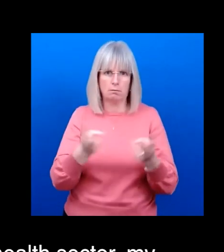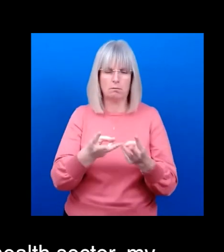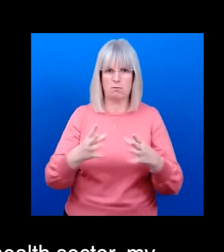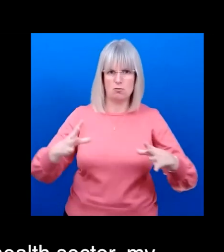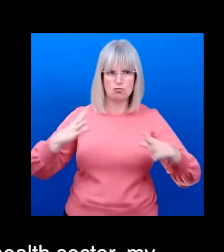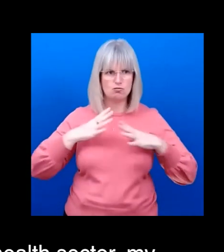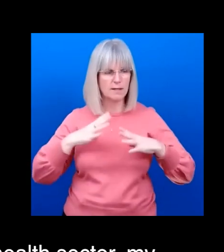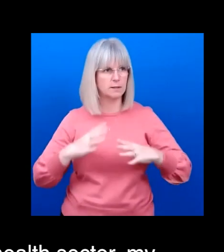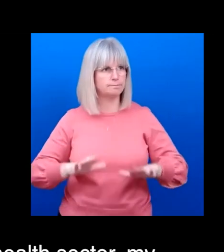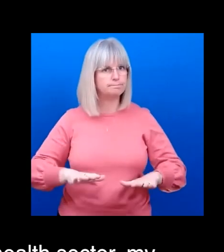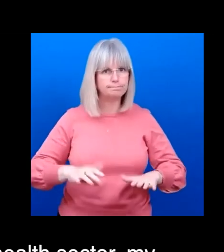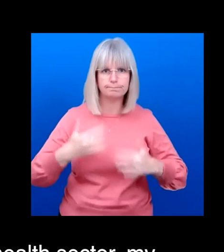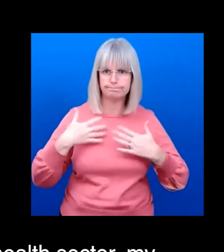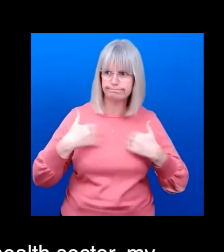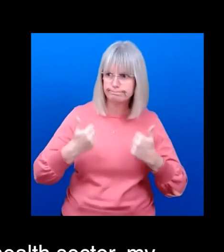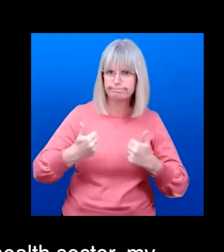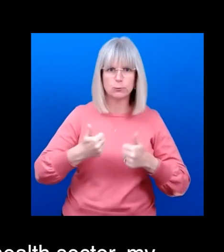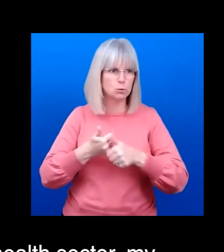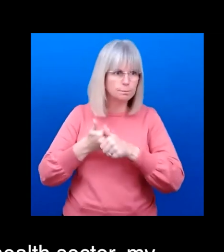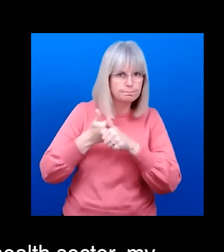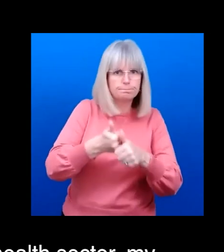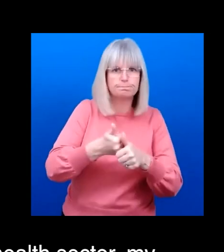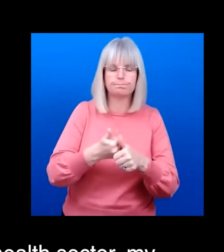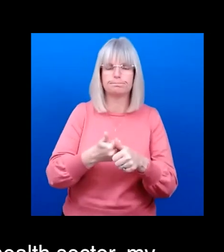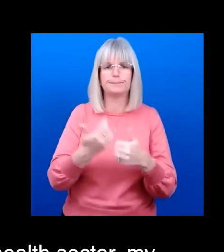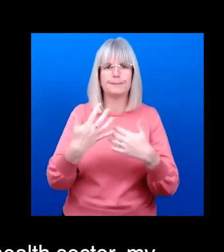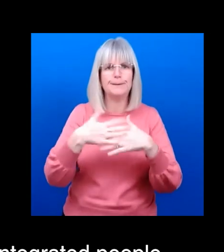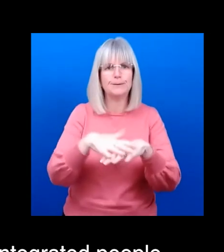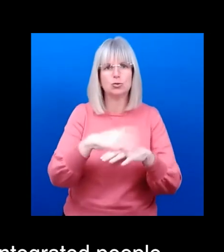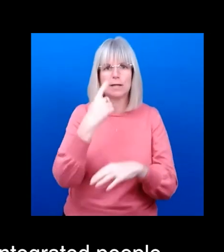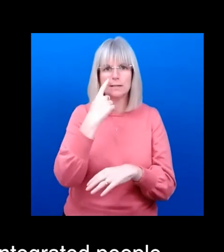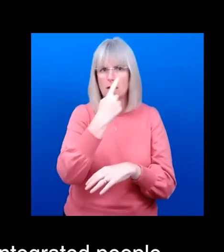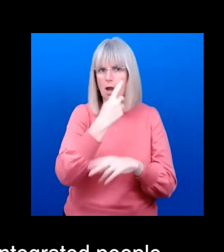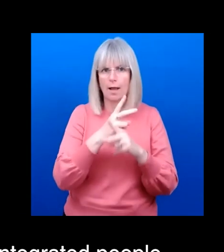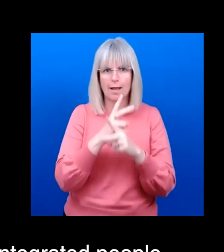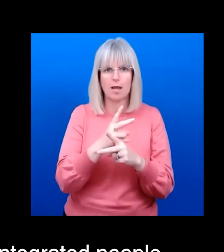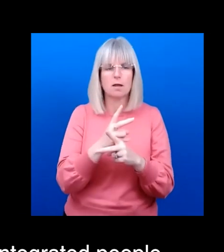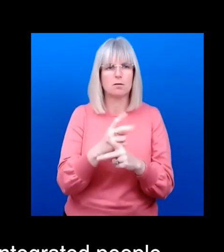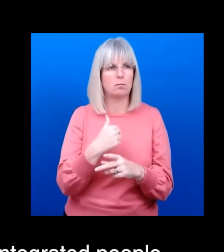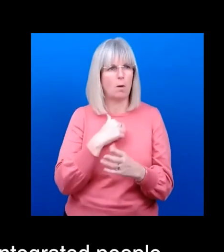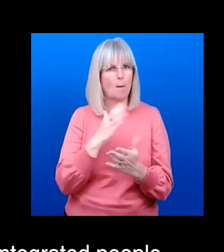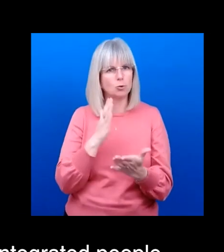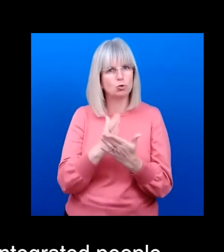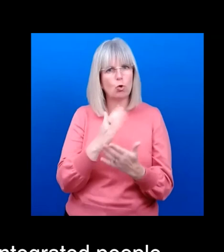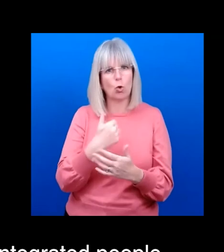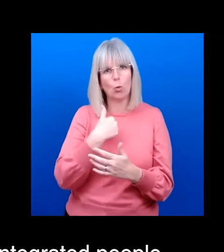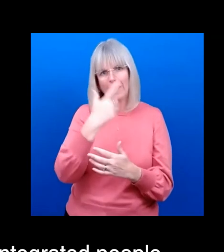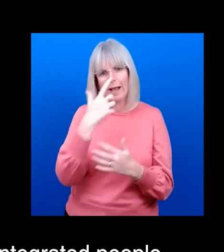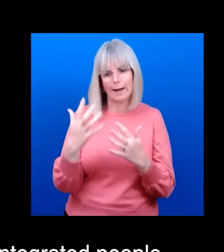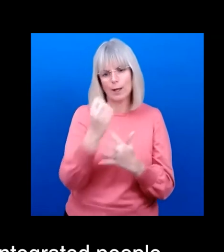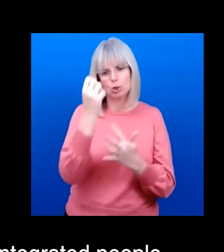integrated people-centred eye care and ensure that we're able to achieve the targets that we will set this week